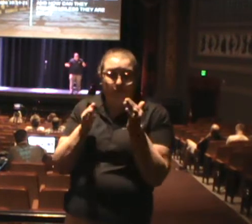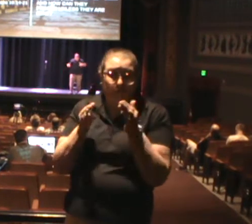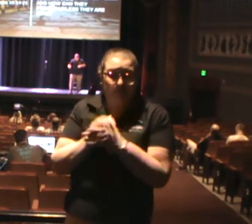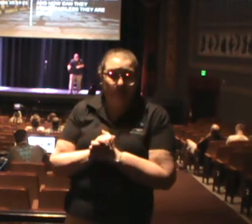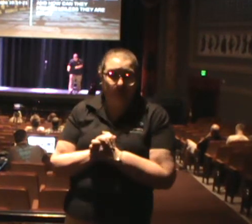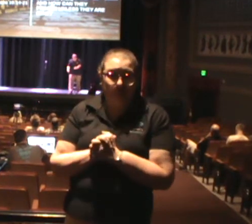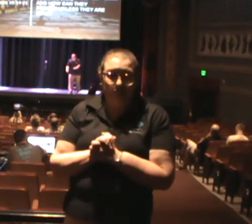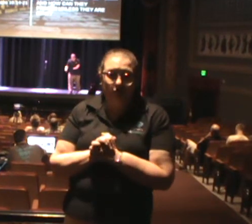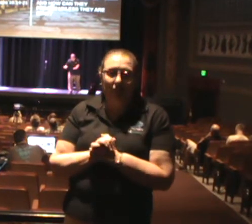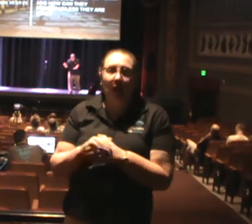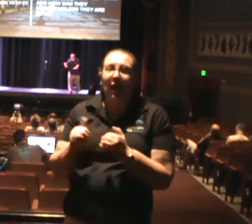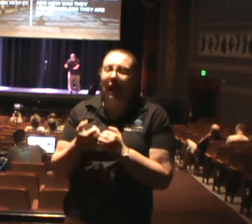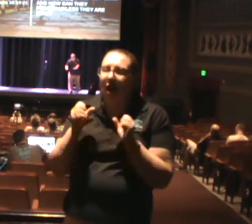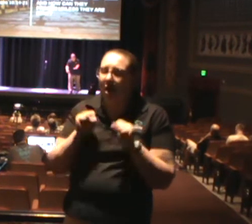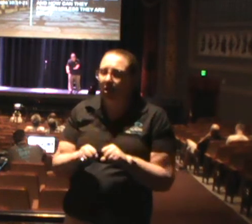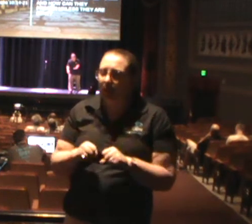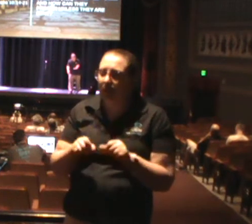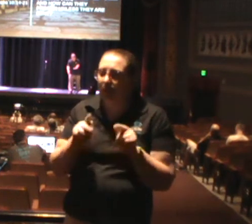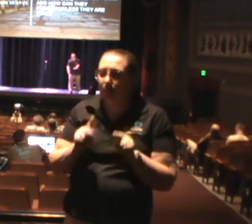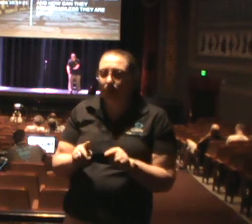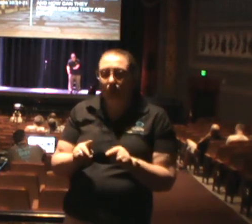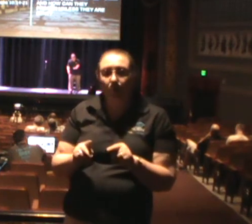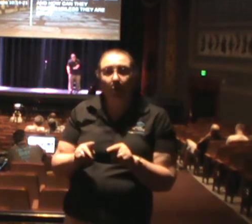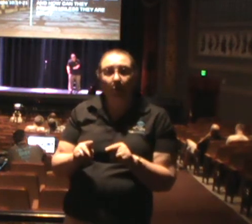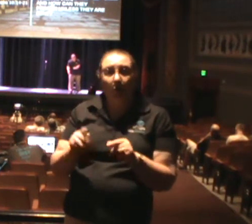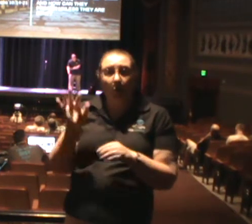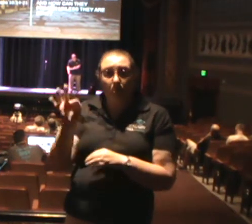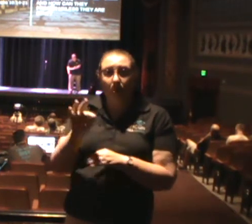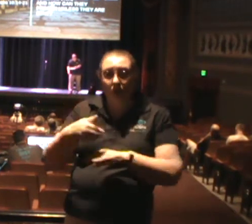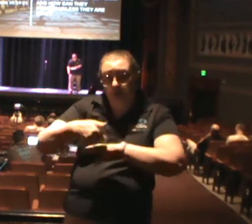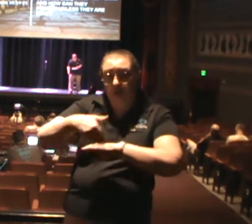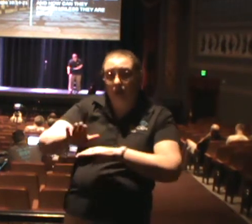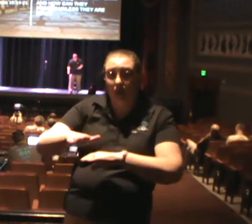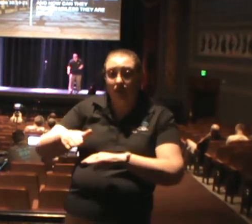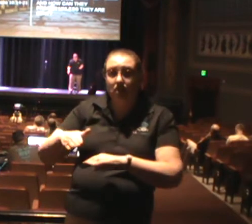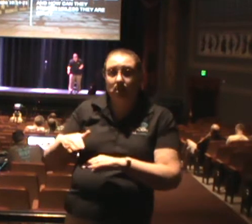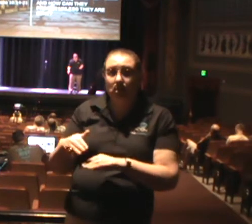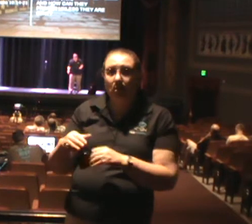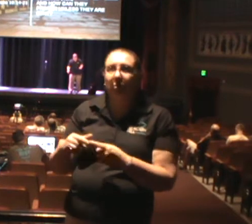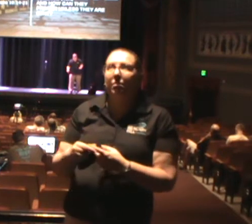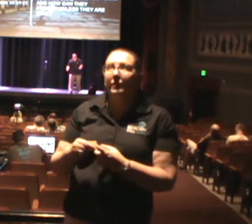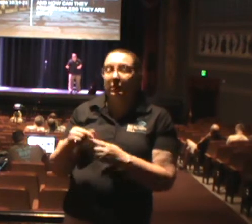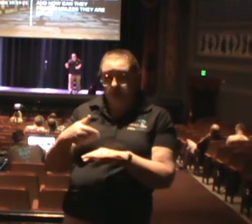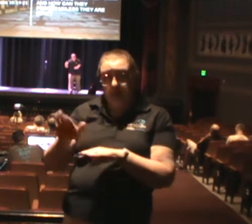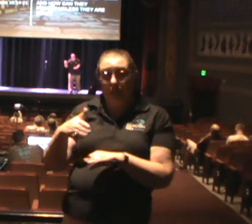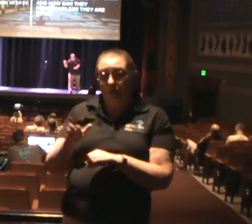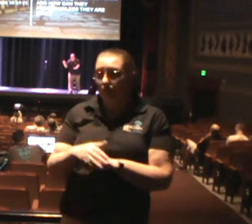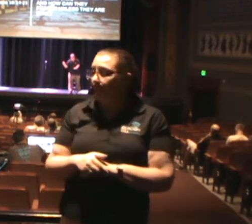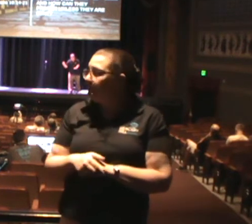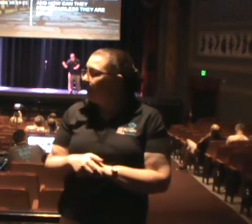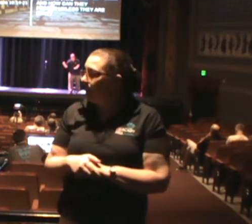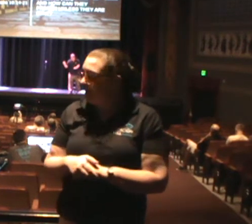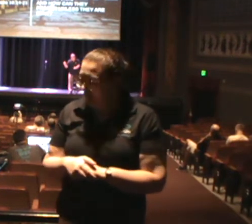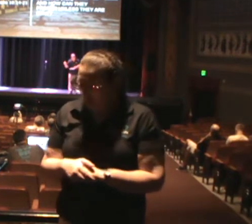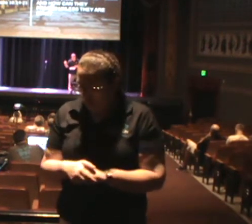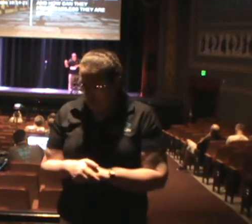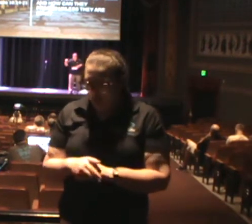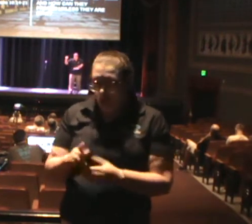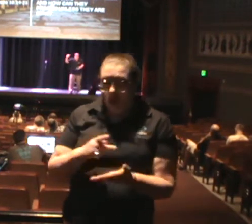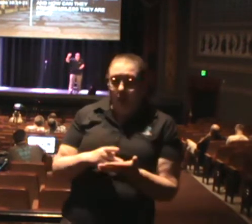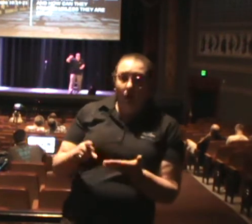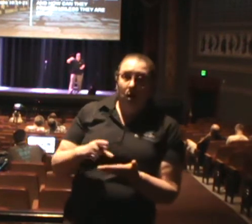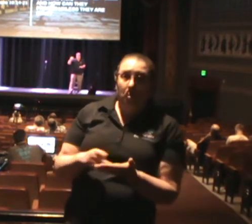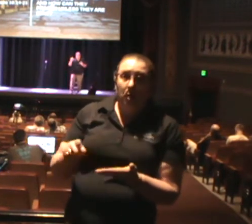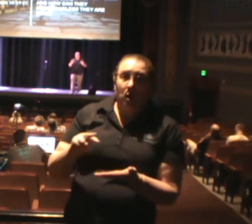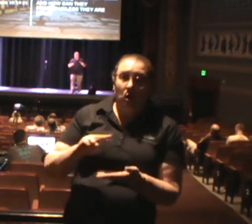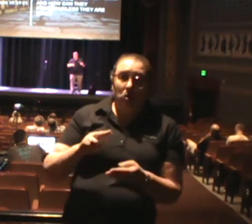How can they preach unless they are sent? See, Paul knew his mission. His name meant sent one. He knew that he had